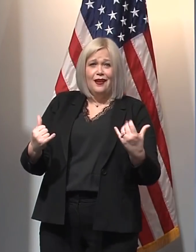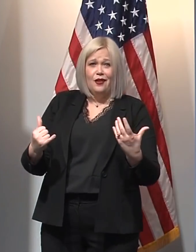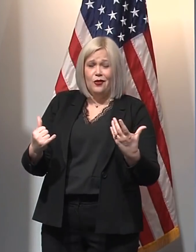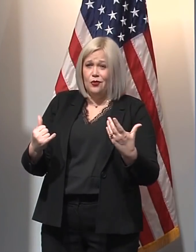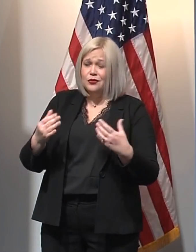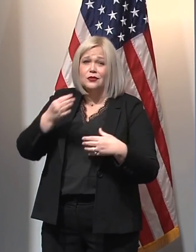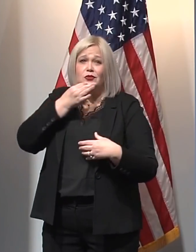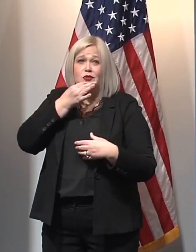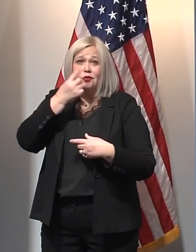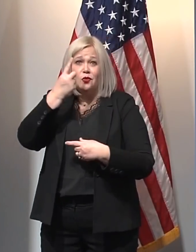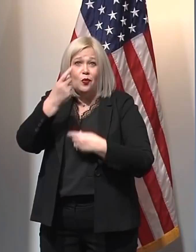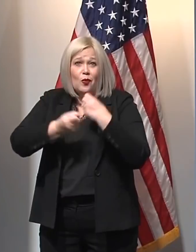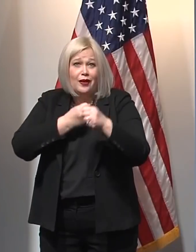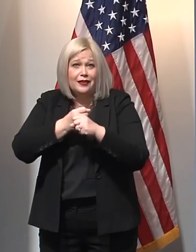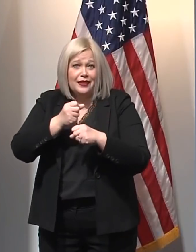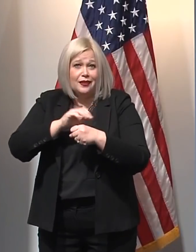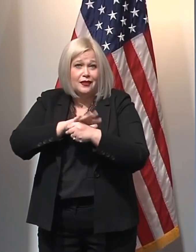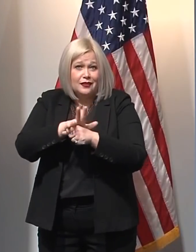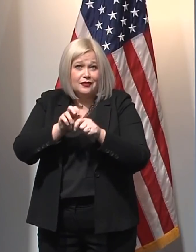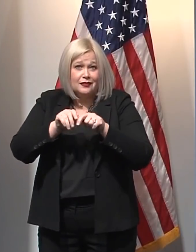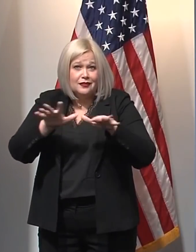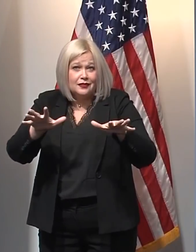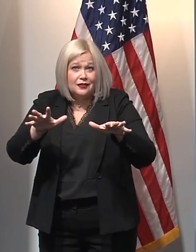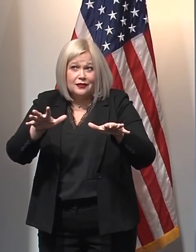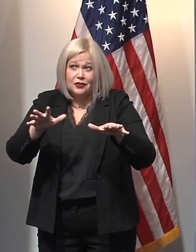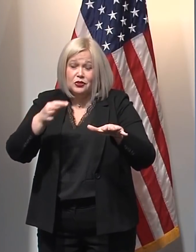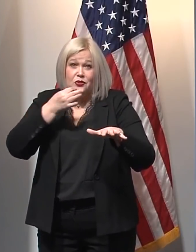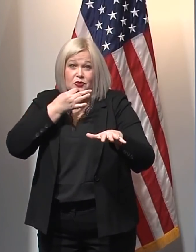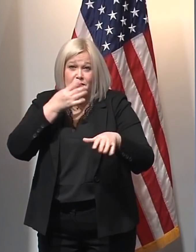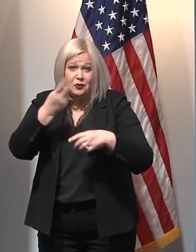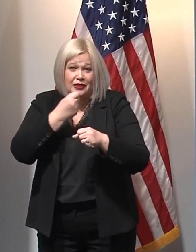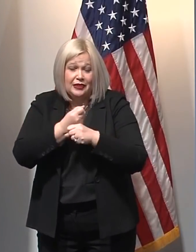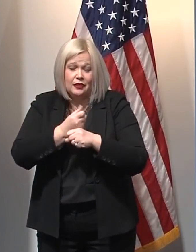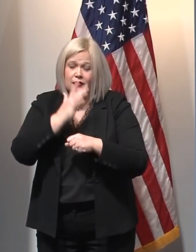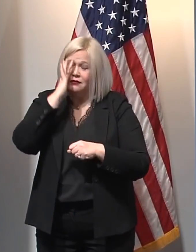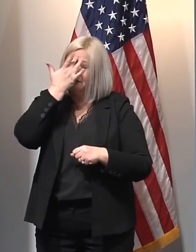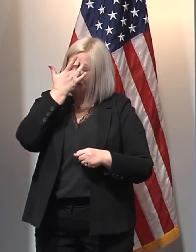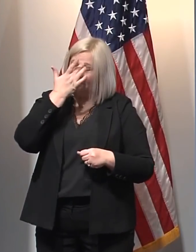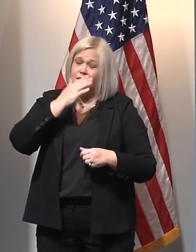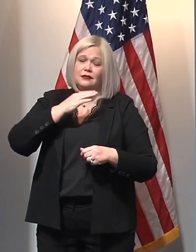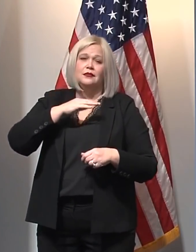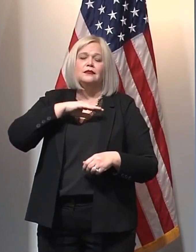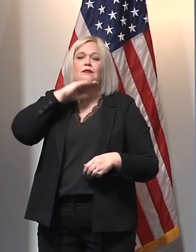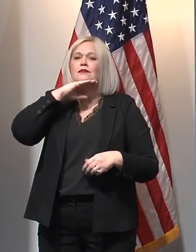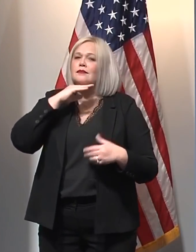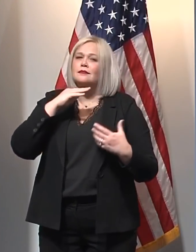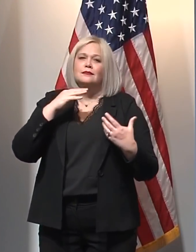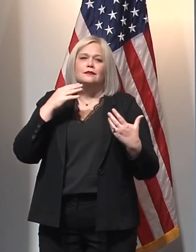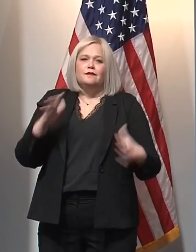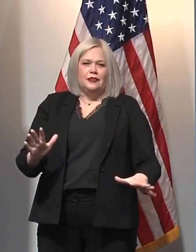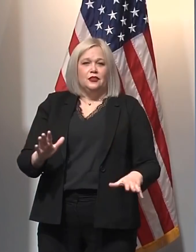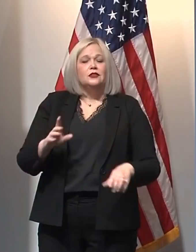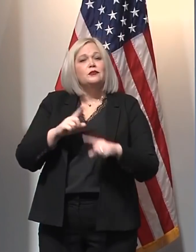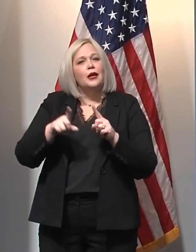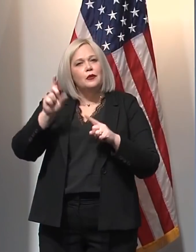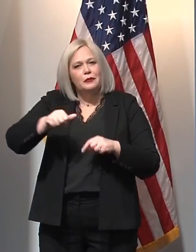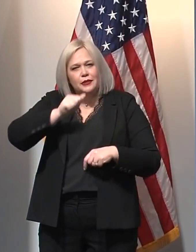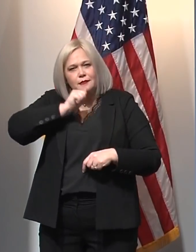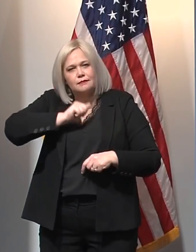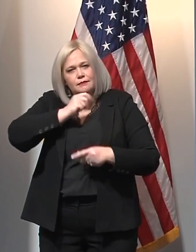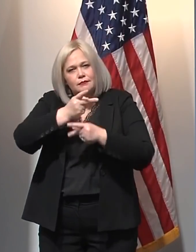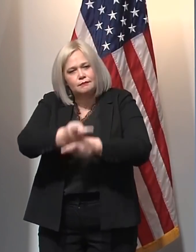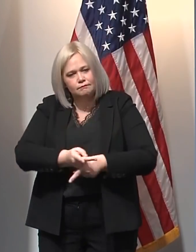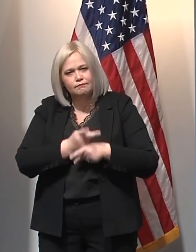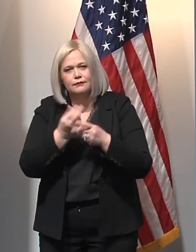to the one year mark of COVID-19 being here in Michigan. And I get it and I feel it too. But we cannot let our guards down now.